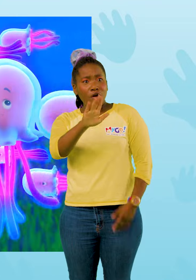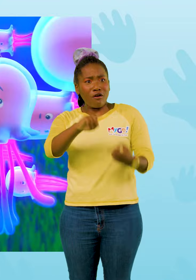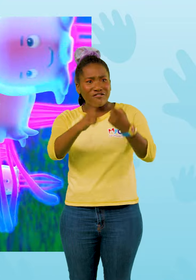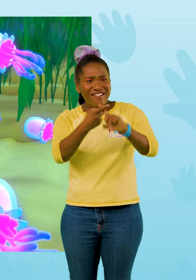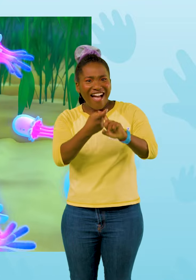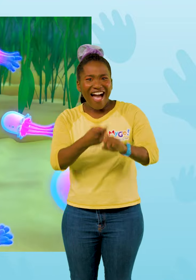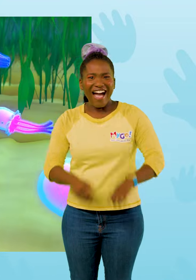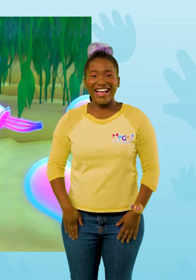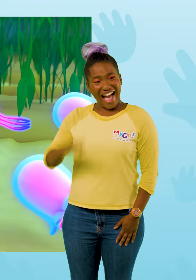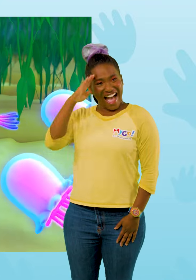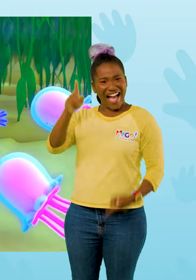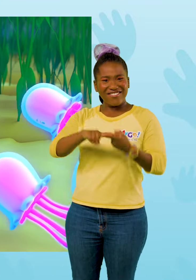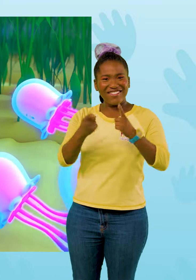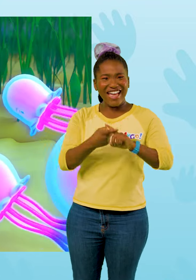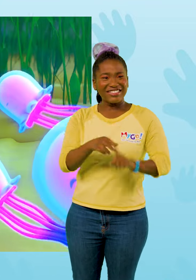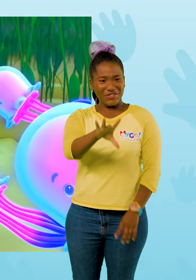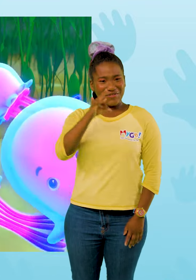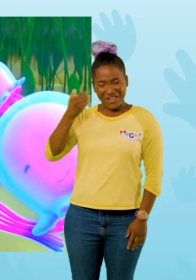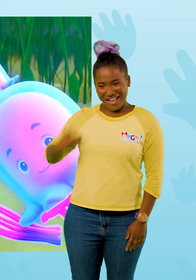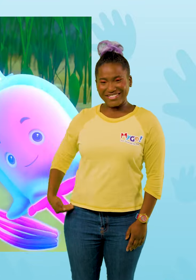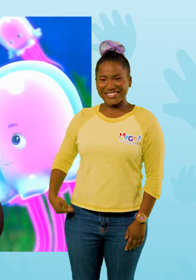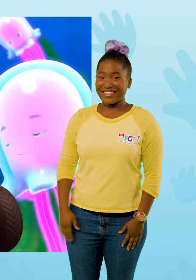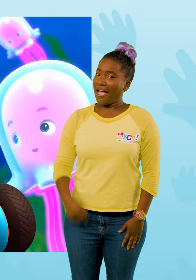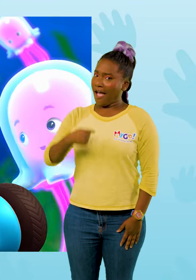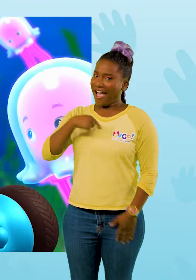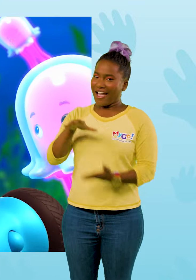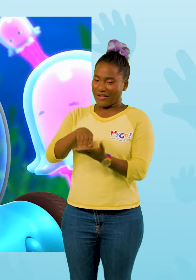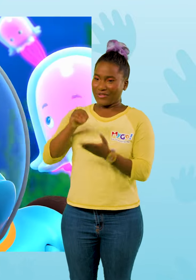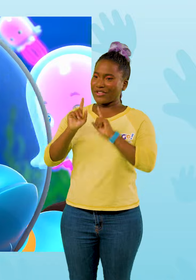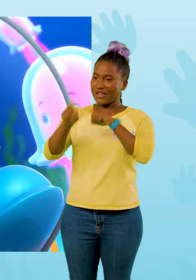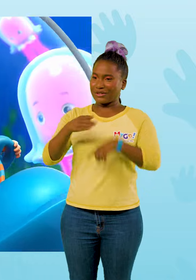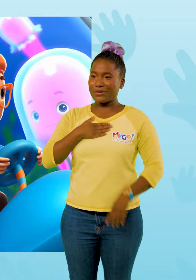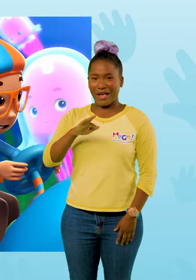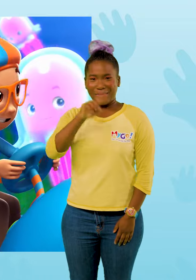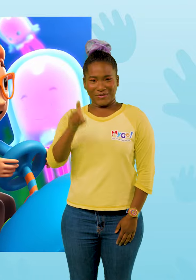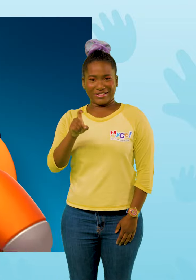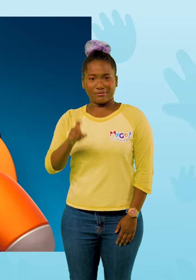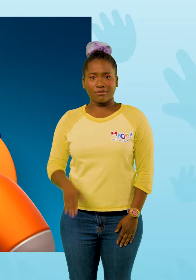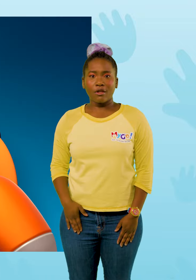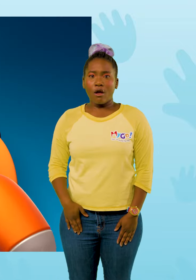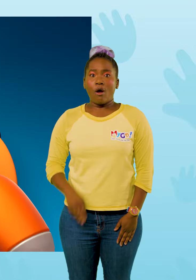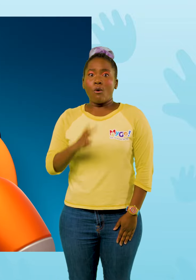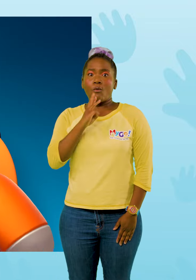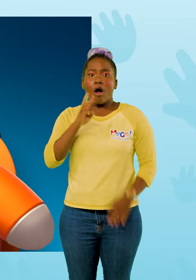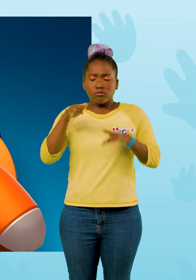friends. Hiya, pals. You guys found me. And I found the answer to my question. What's underneath the ocean?